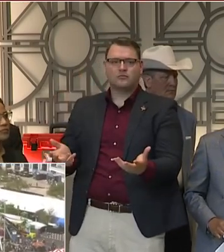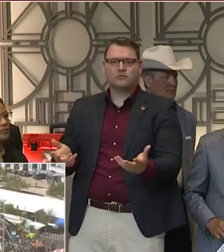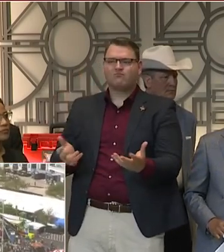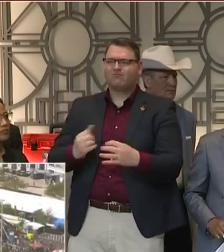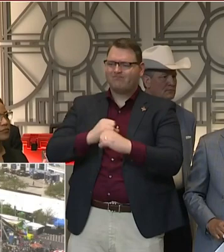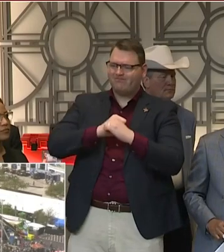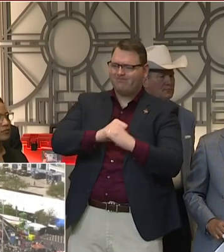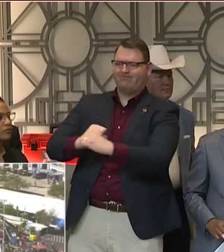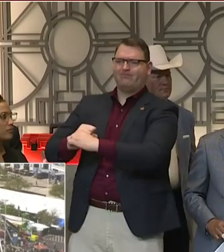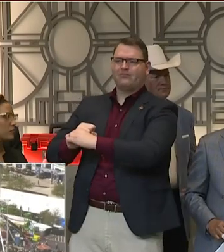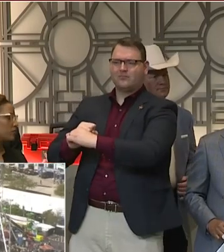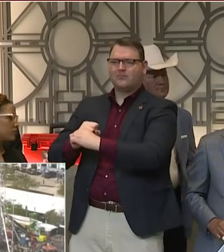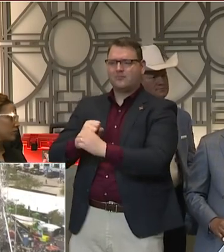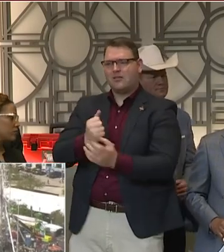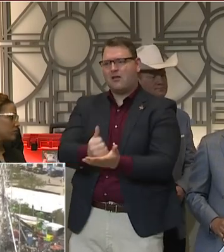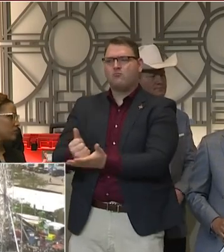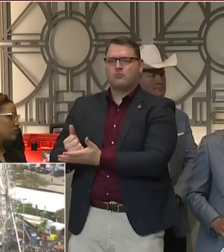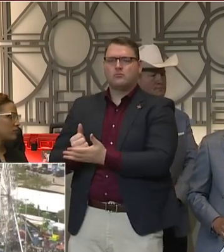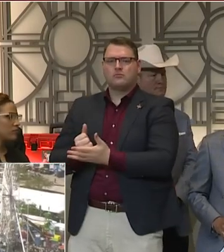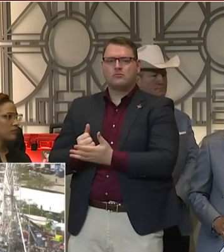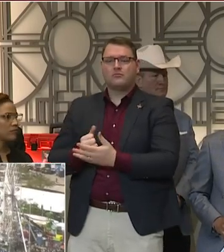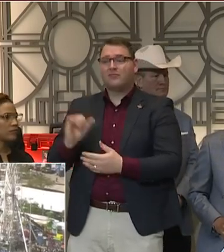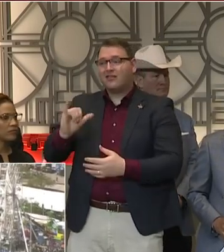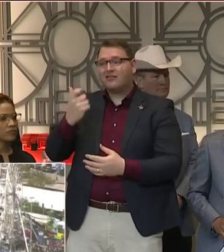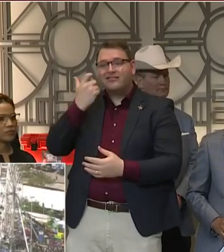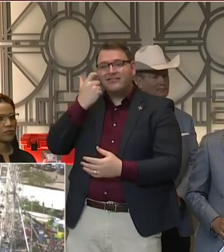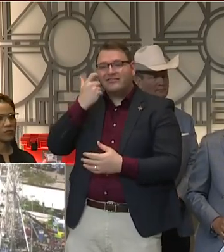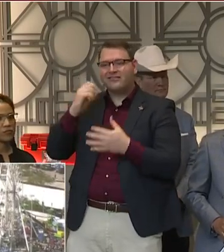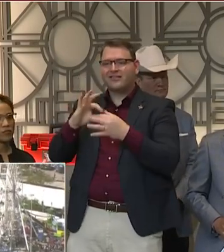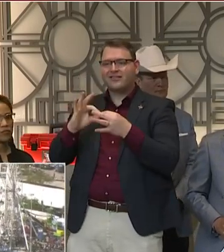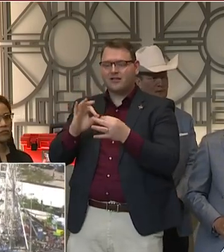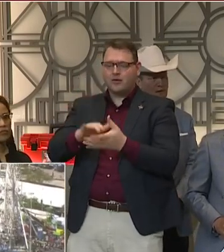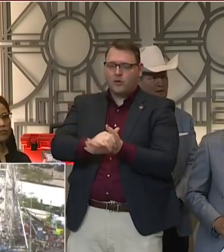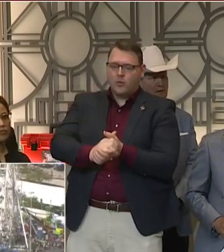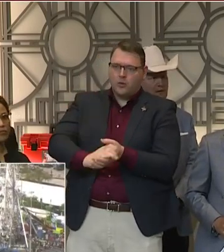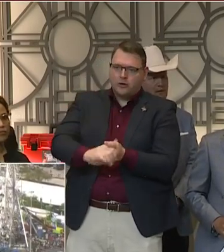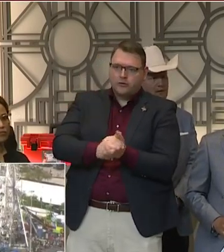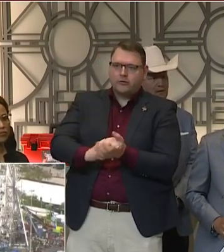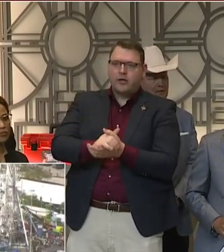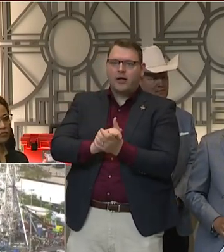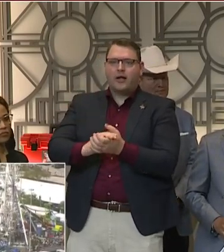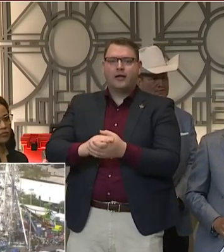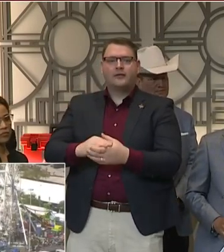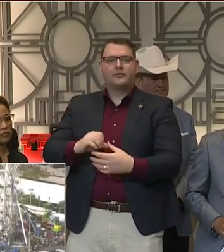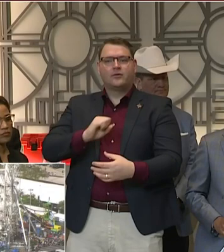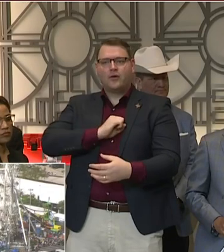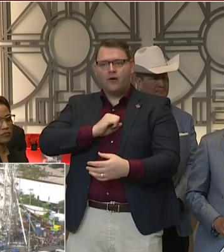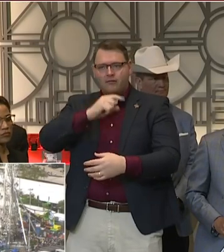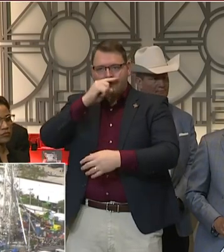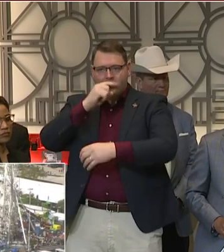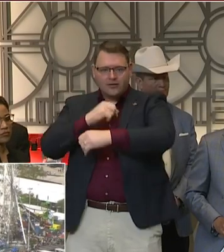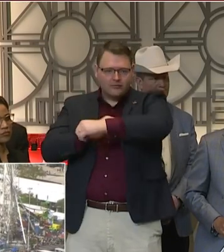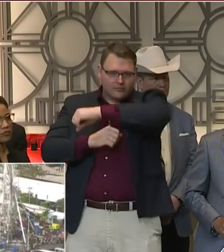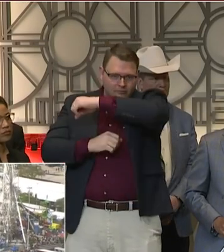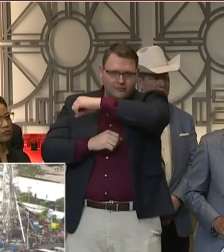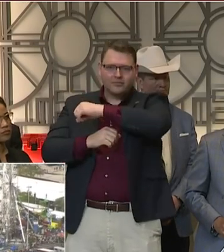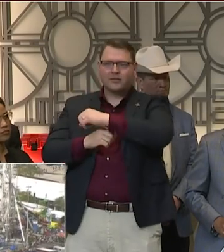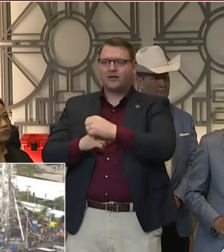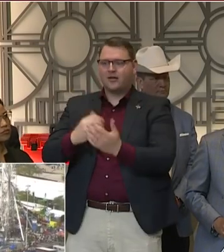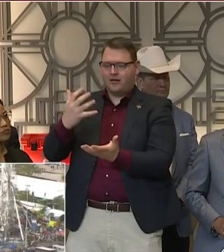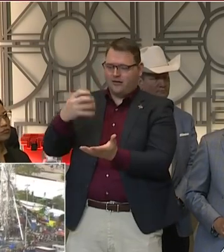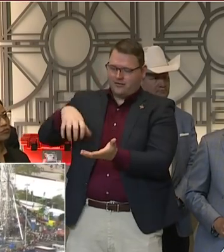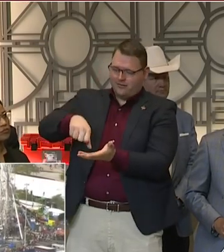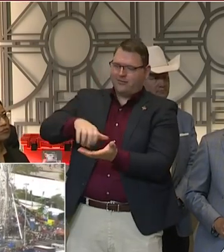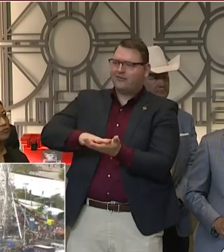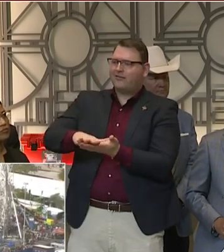hygiene and personal protective measures that we've been talking about, everything from the assurance of hand washing